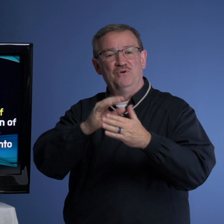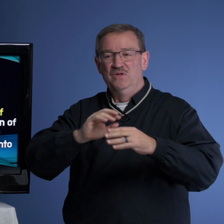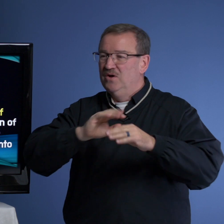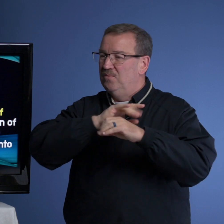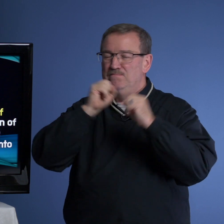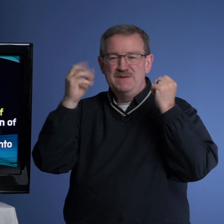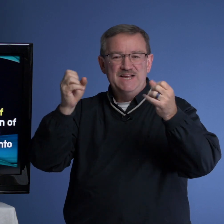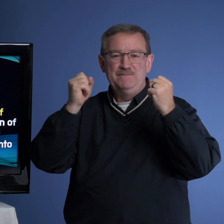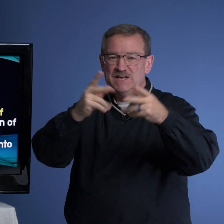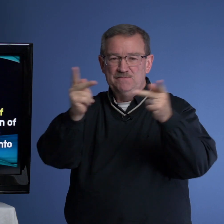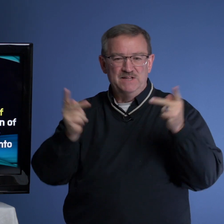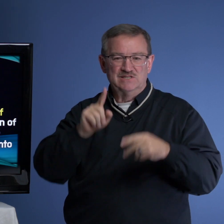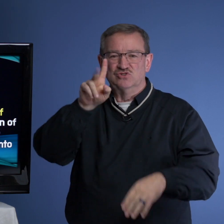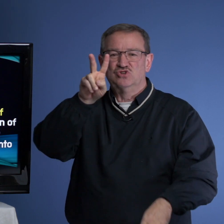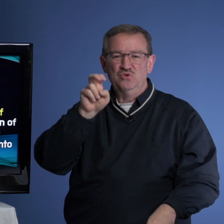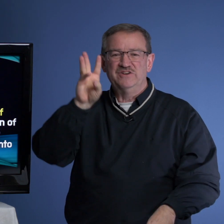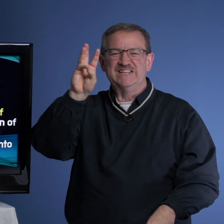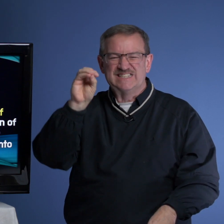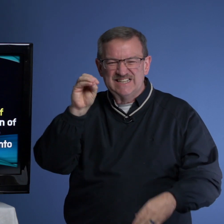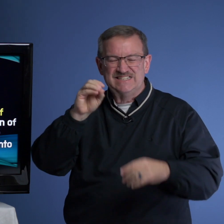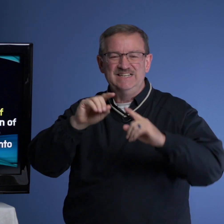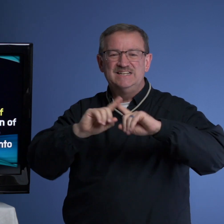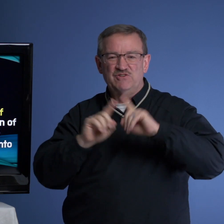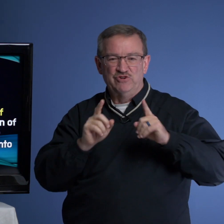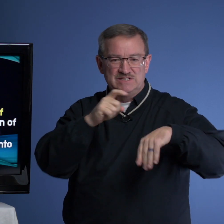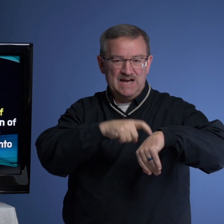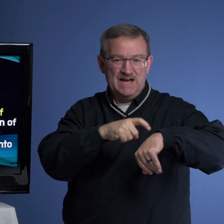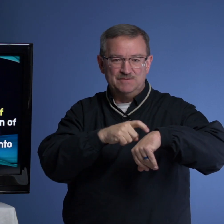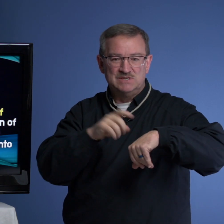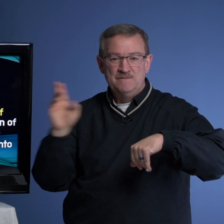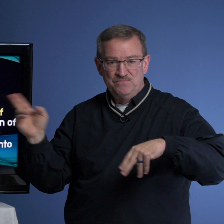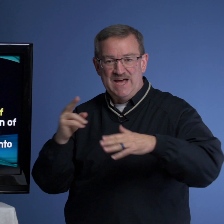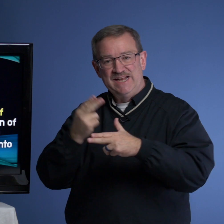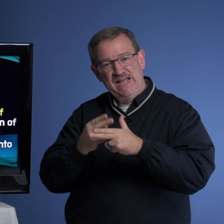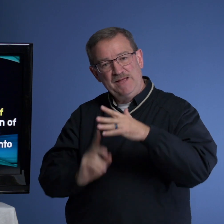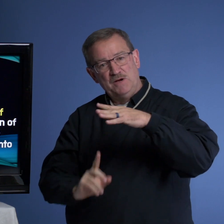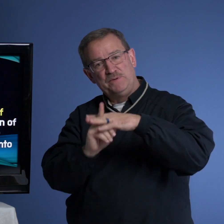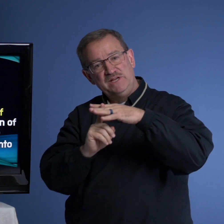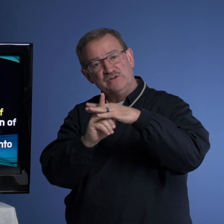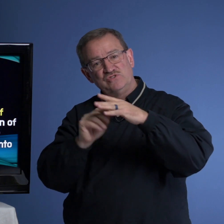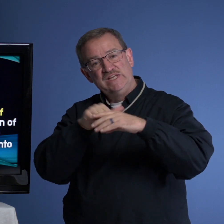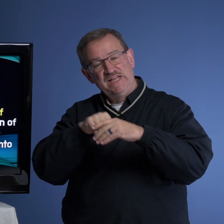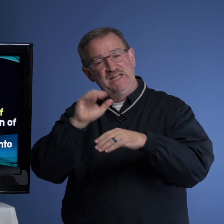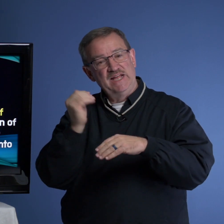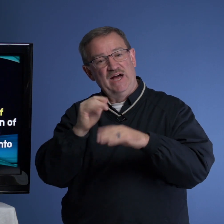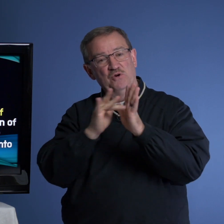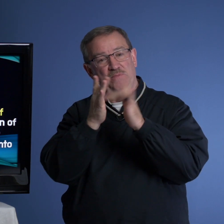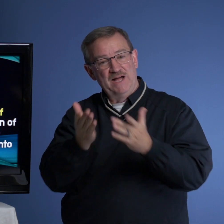many, many places. 260 different times that name appears in our Bible.